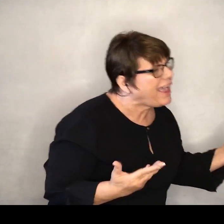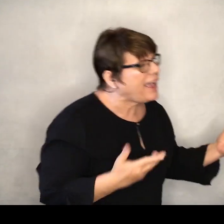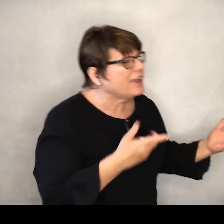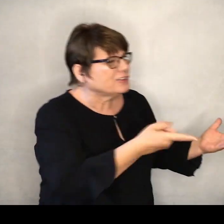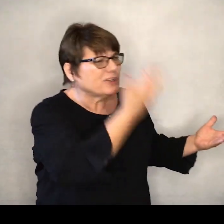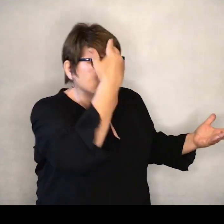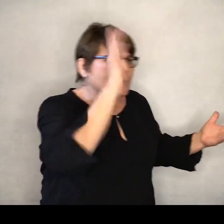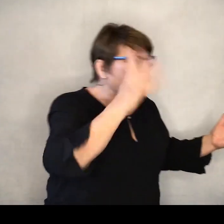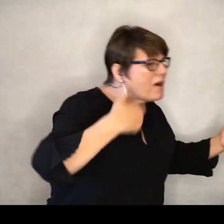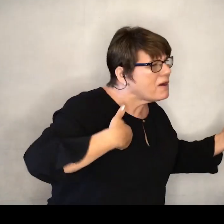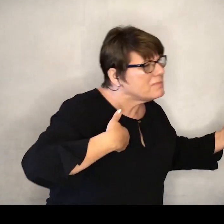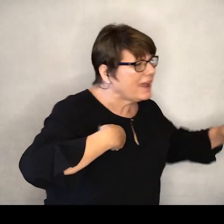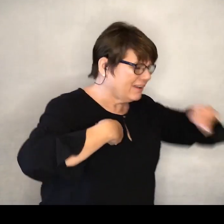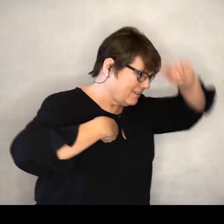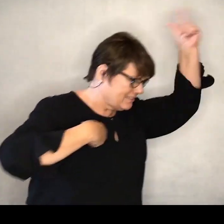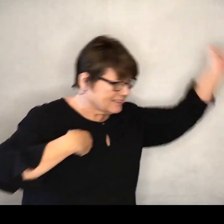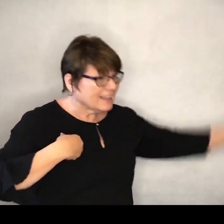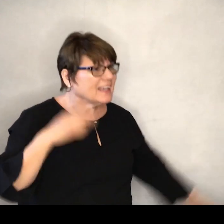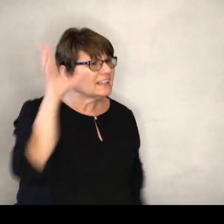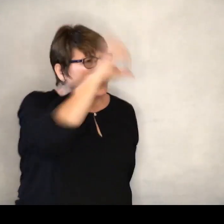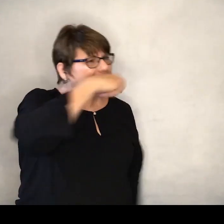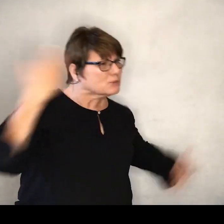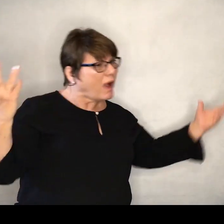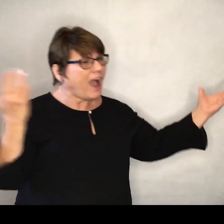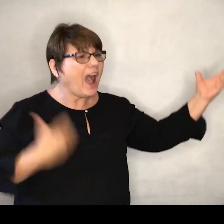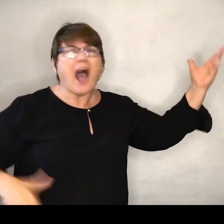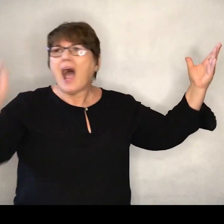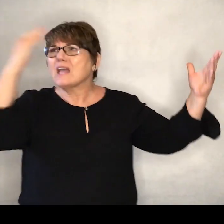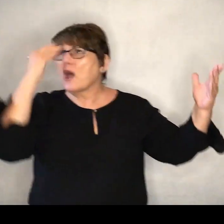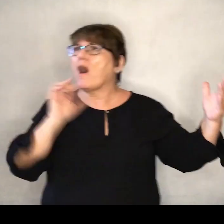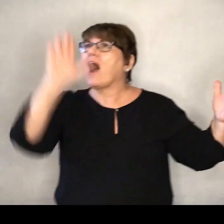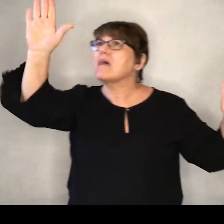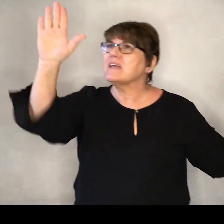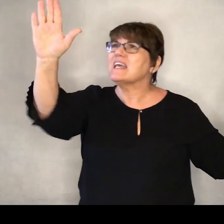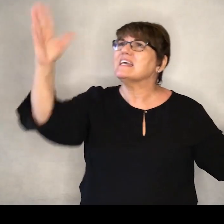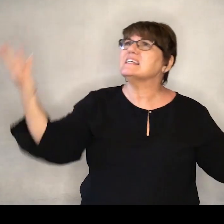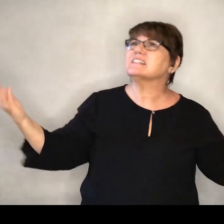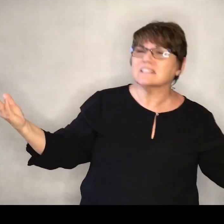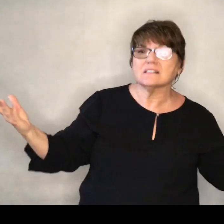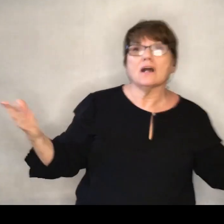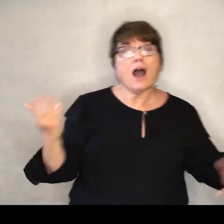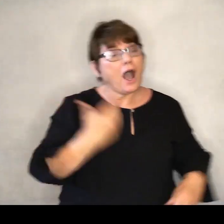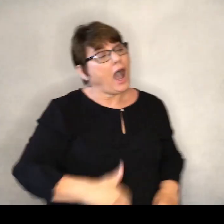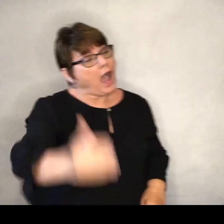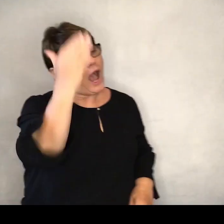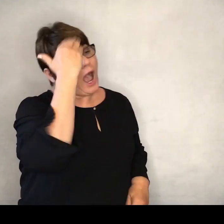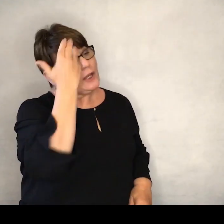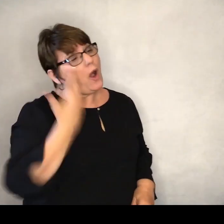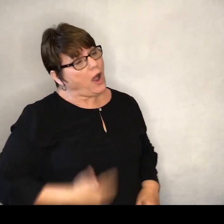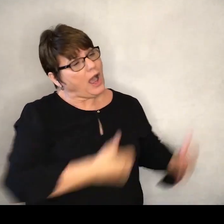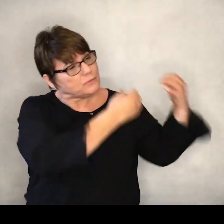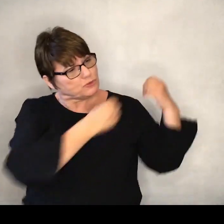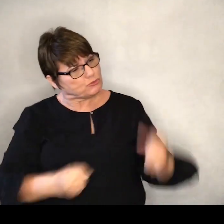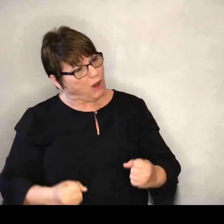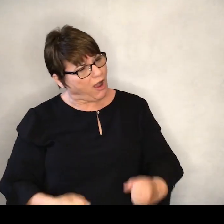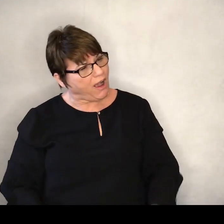know me. Well guess what, I know who I am, I know I'm strong,